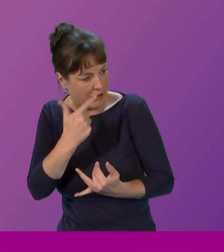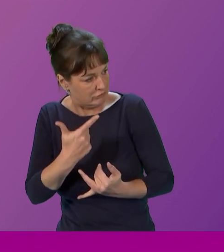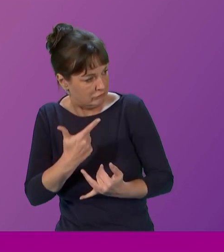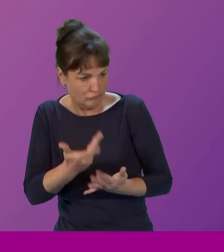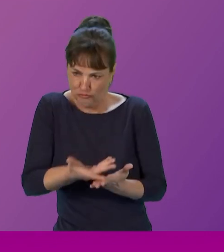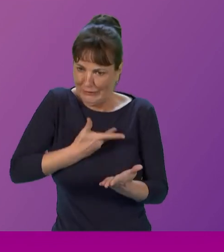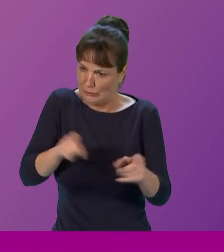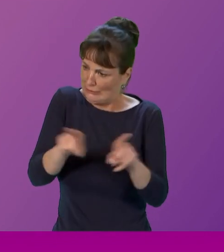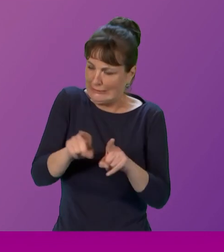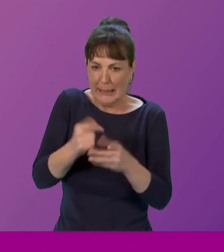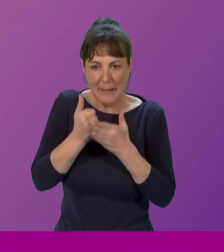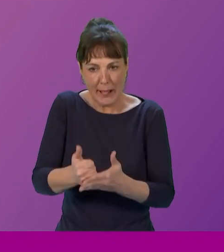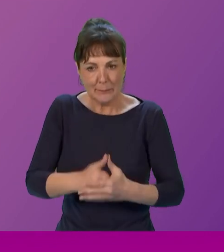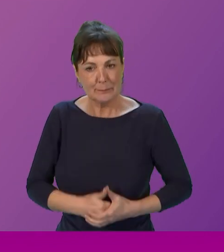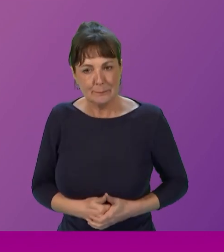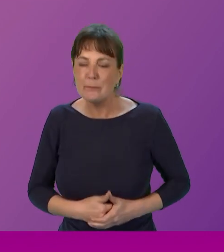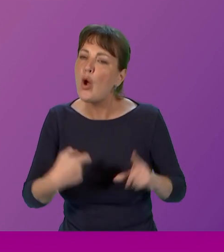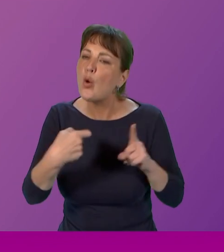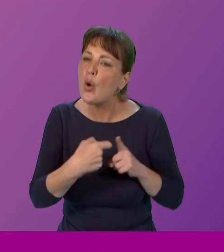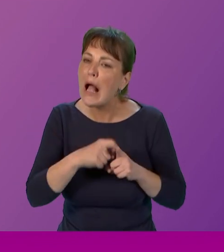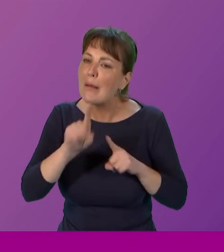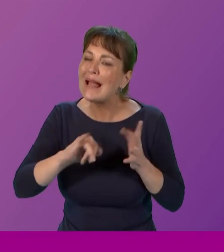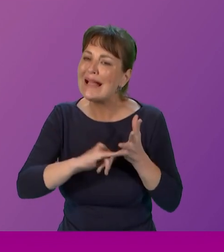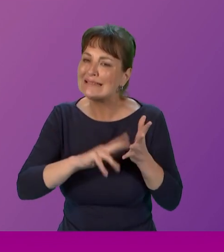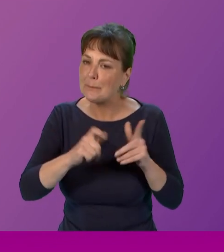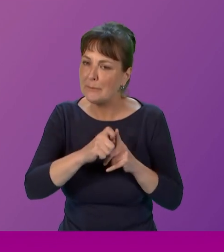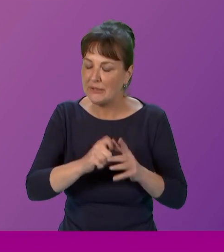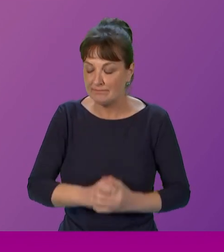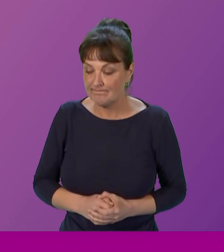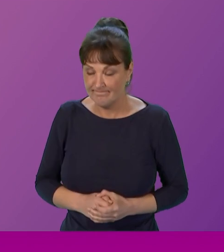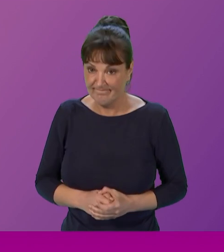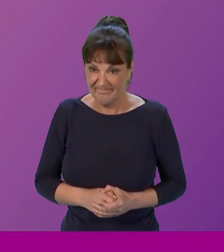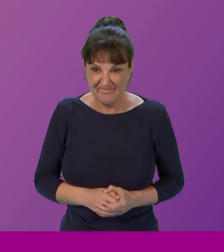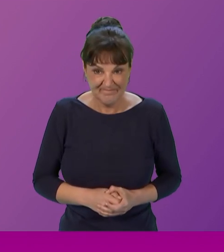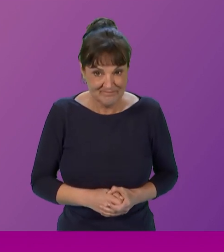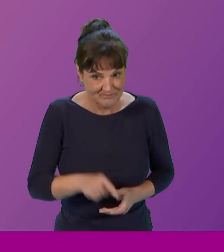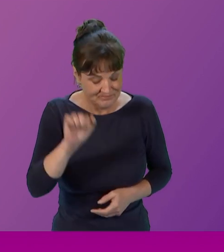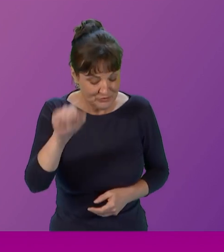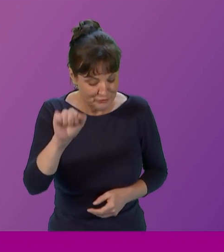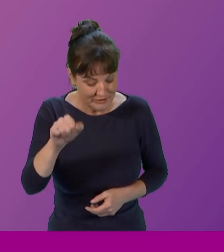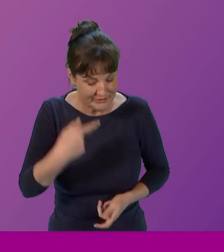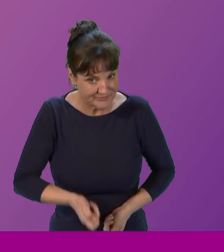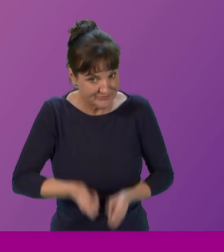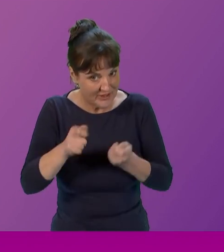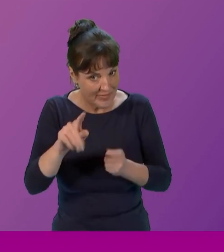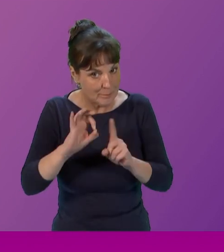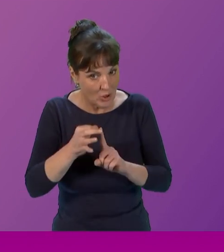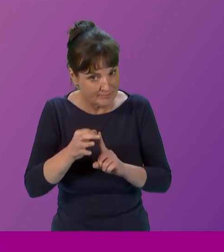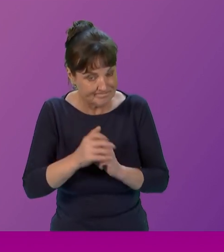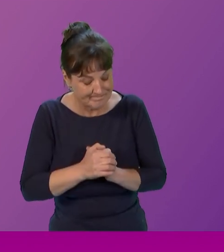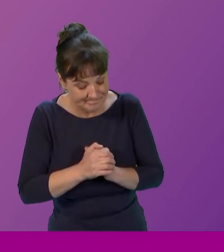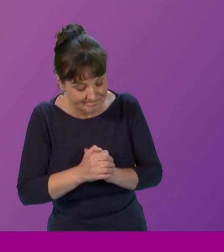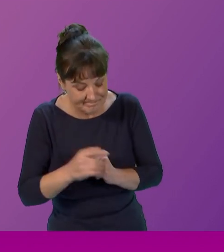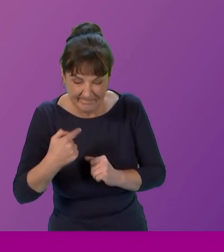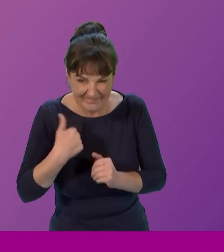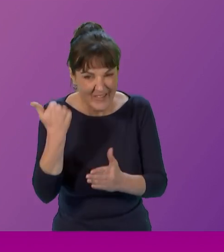Thank you. Um, you're, you're right to raise, um, the, the point. And I've always thought that there is a disparity